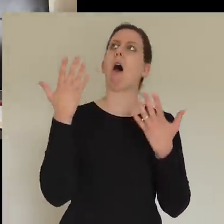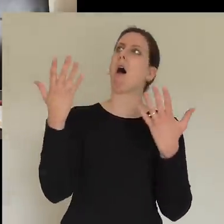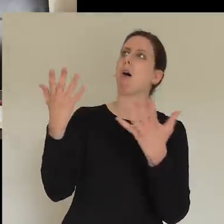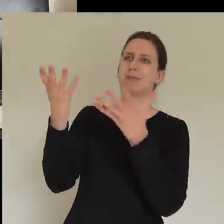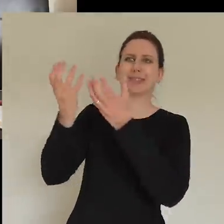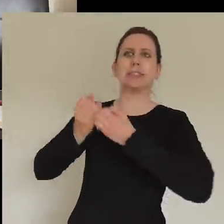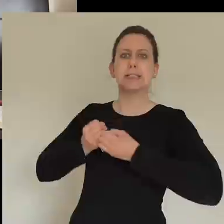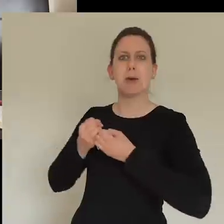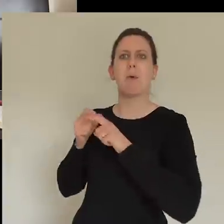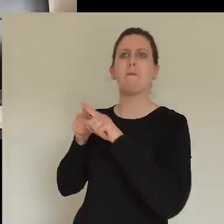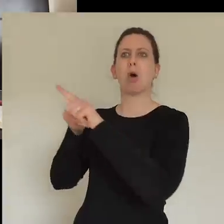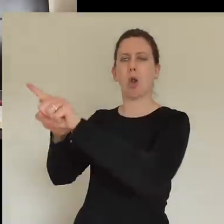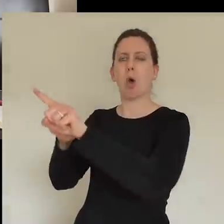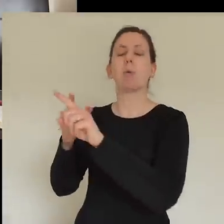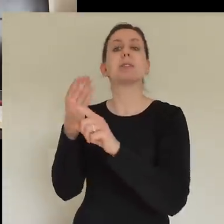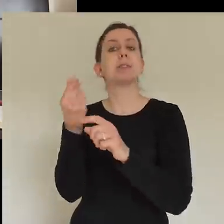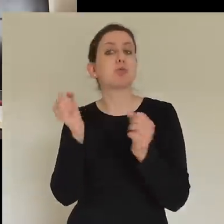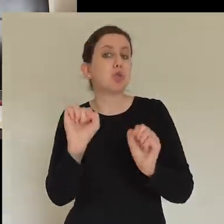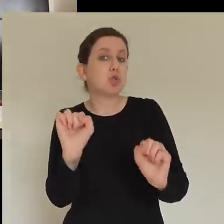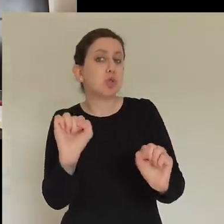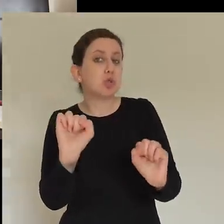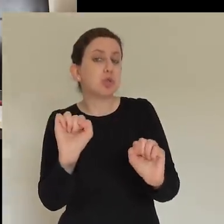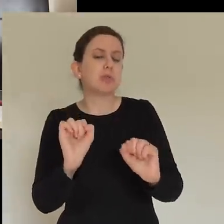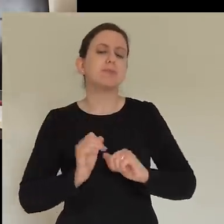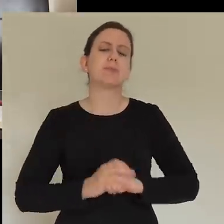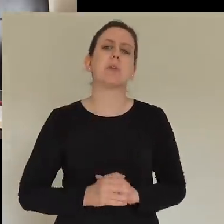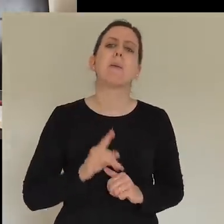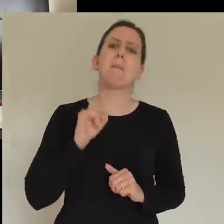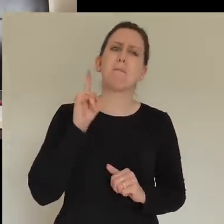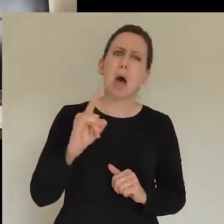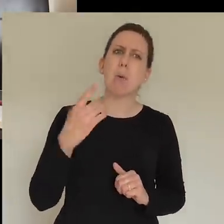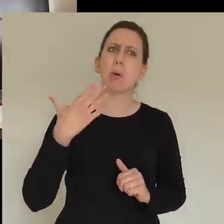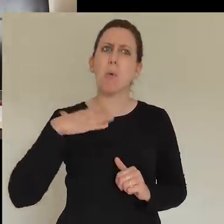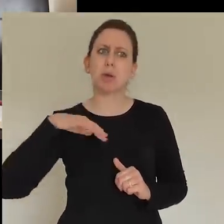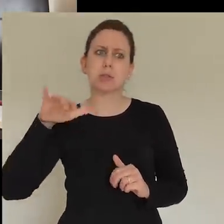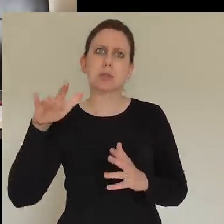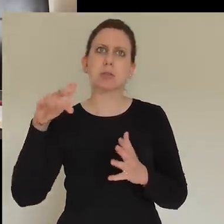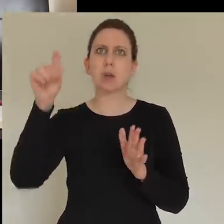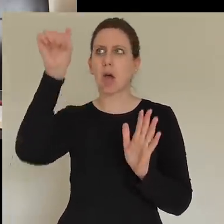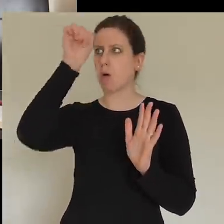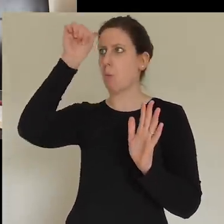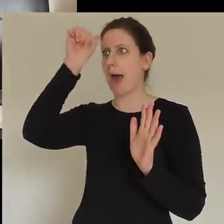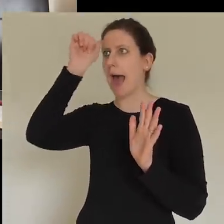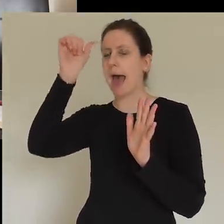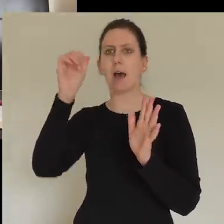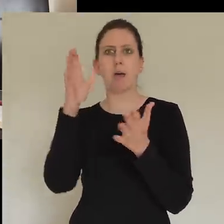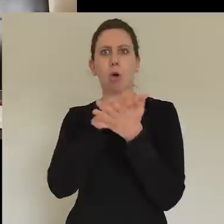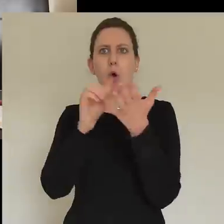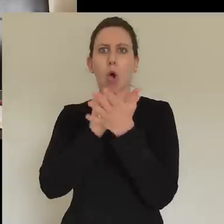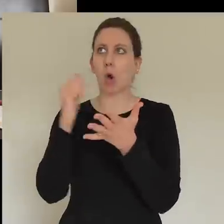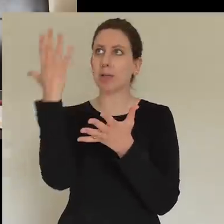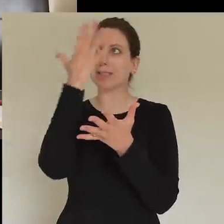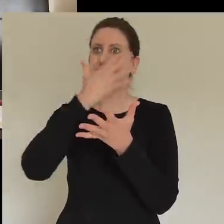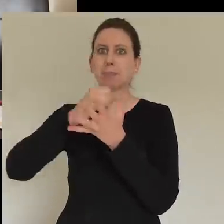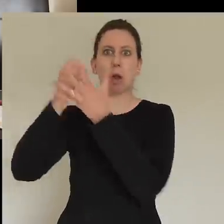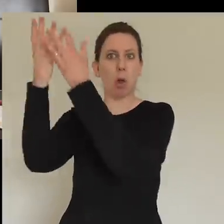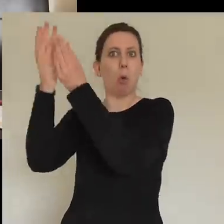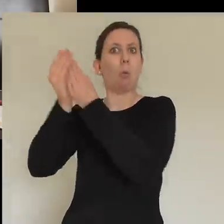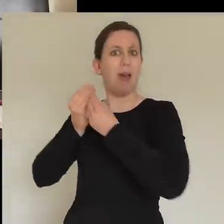that we are becoming increasingly aware of the presence of God in this time. And I think that that's how we want to pray for you.